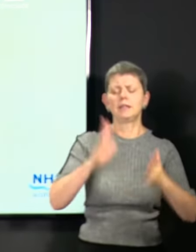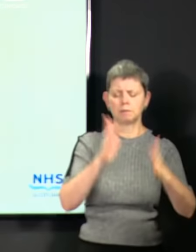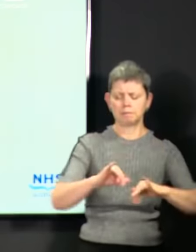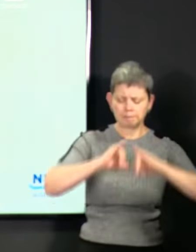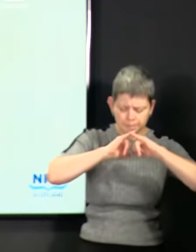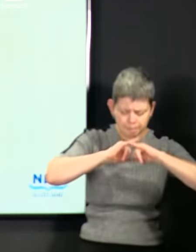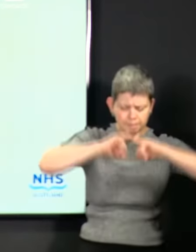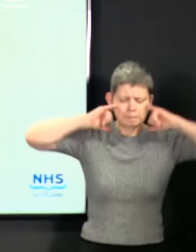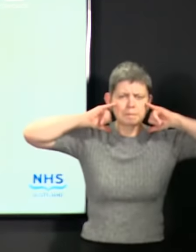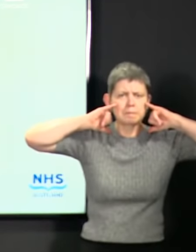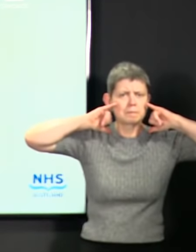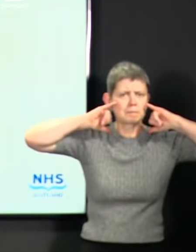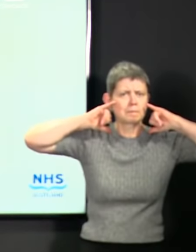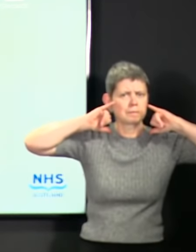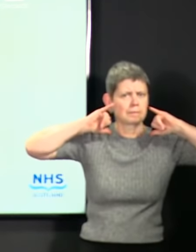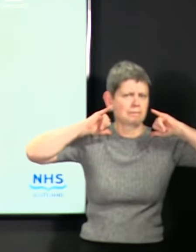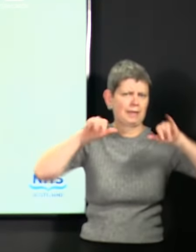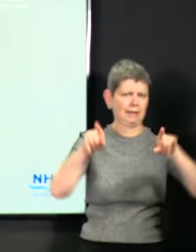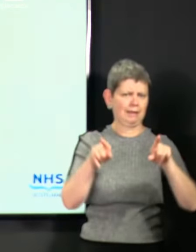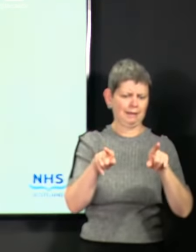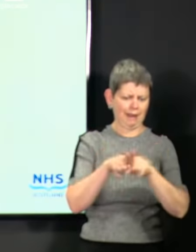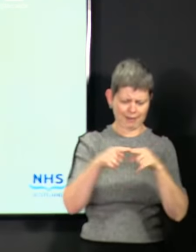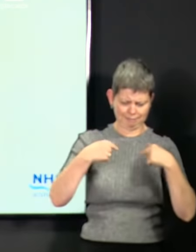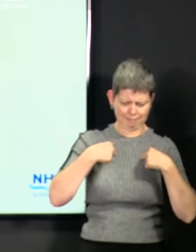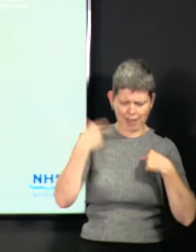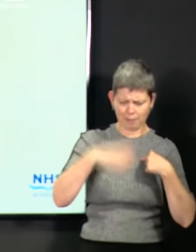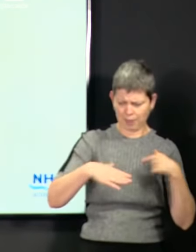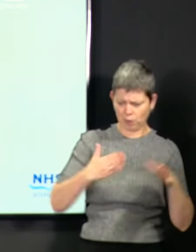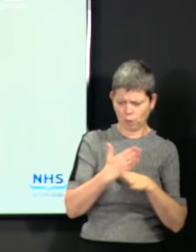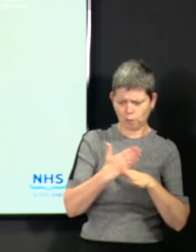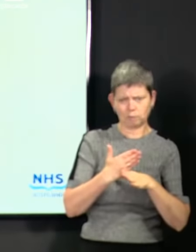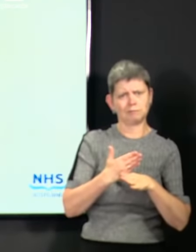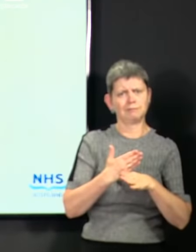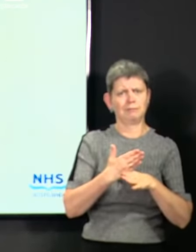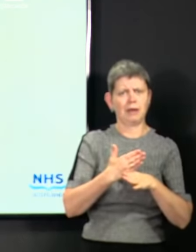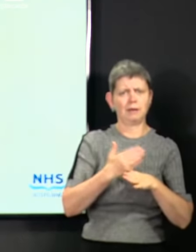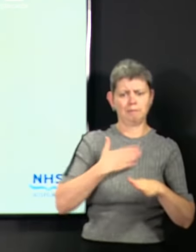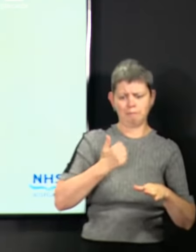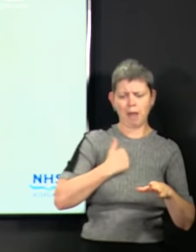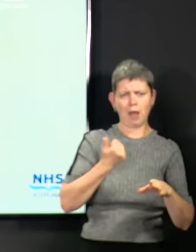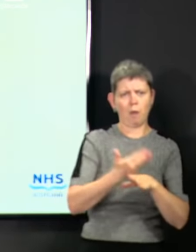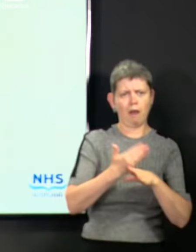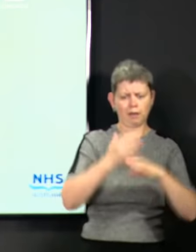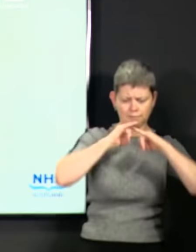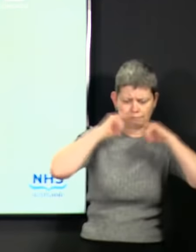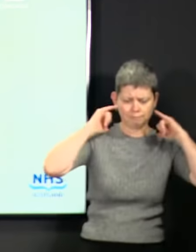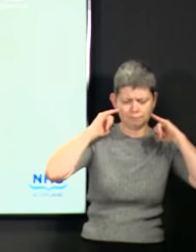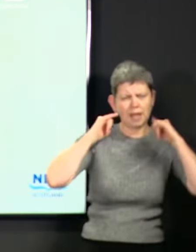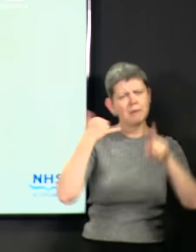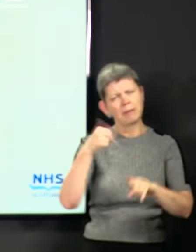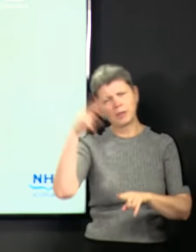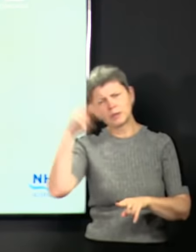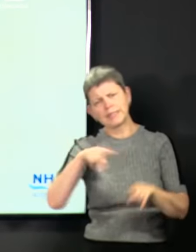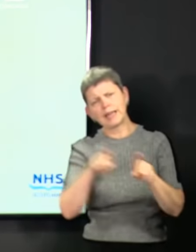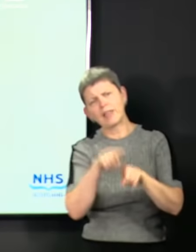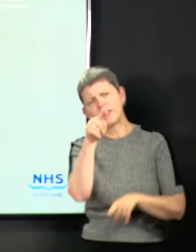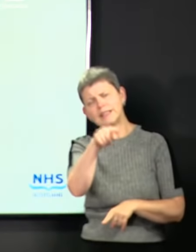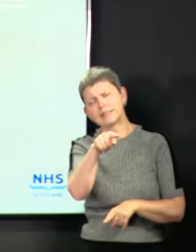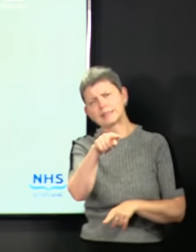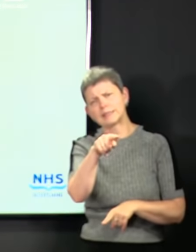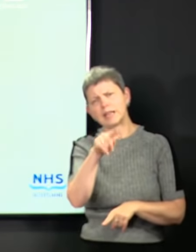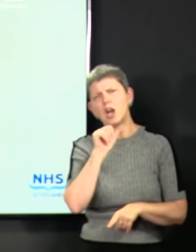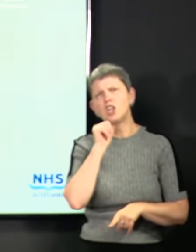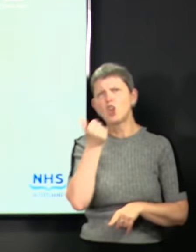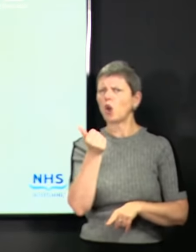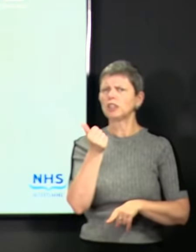masks that I and many others have had to wear throughout our careers. You may see these disposable, non-surgical,